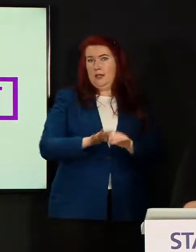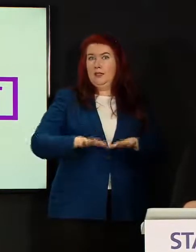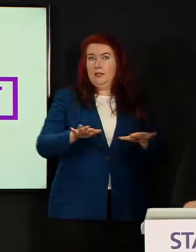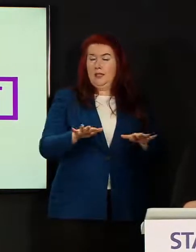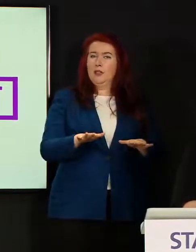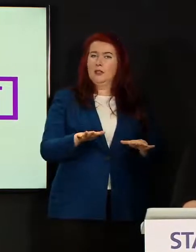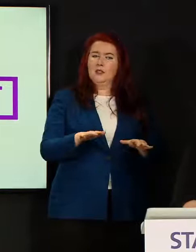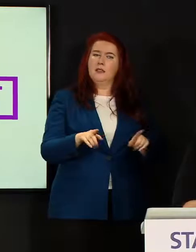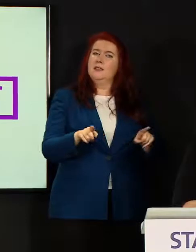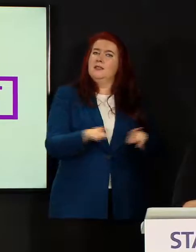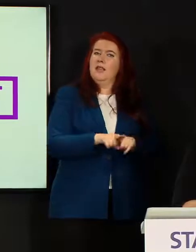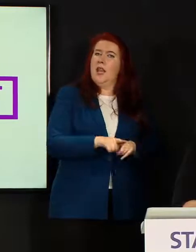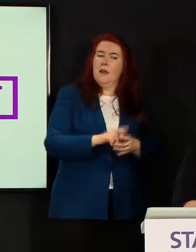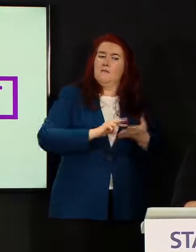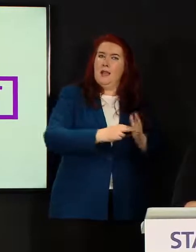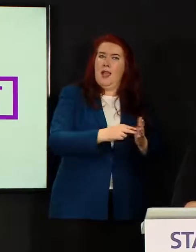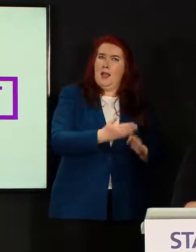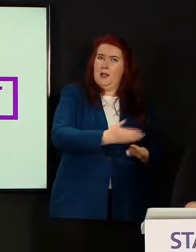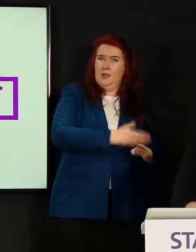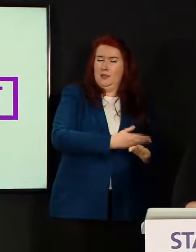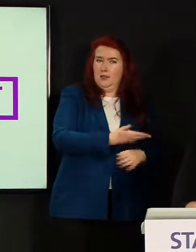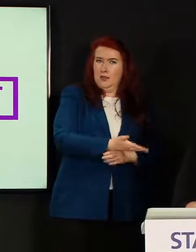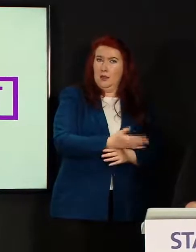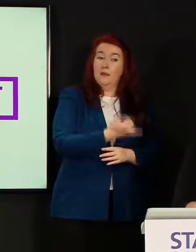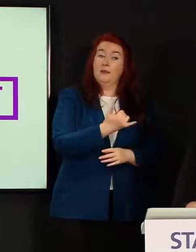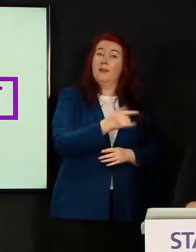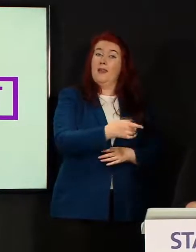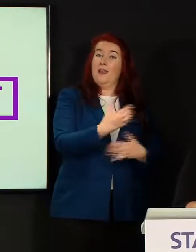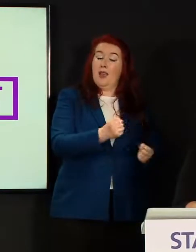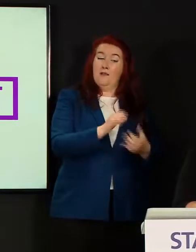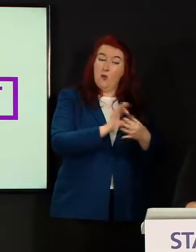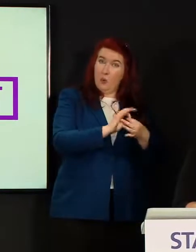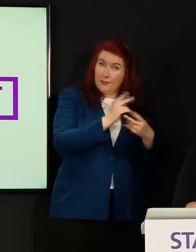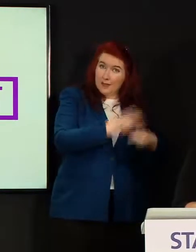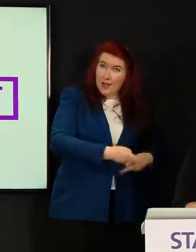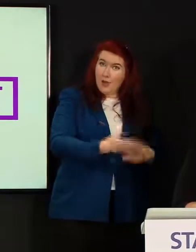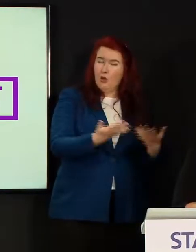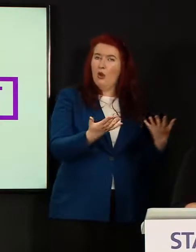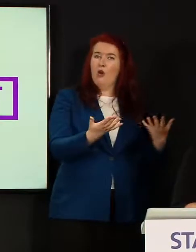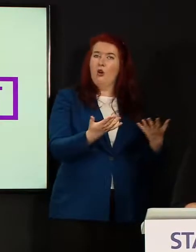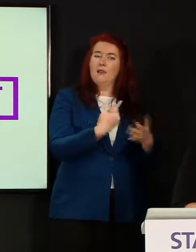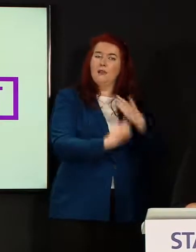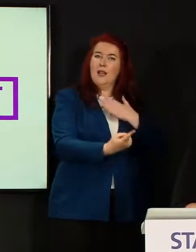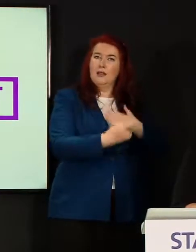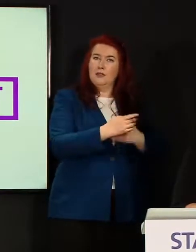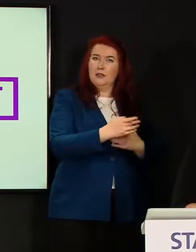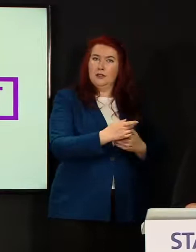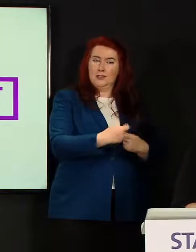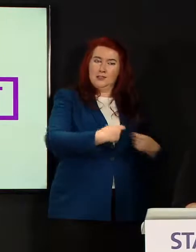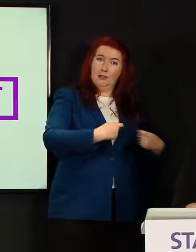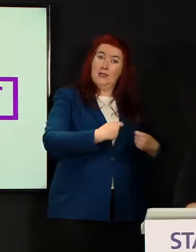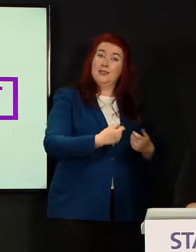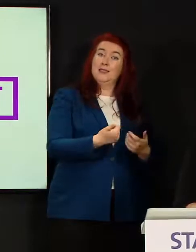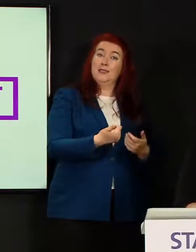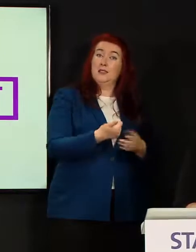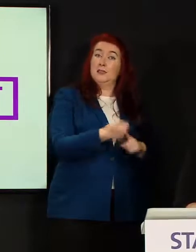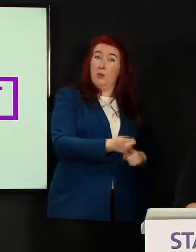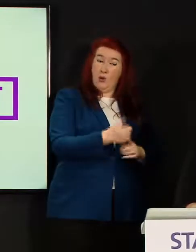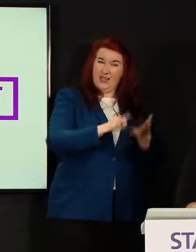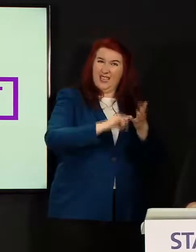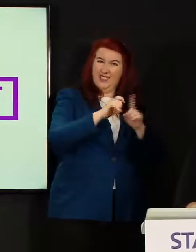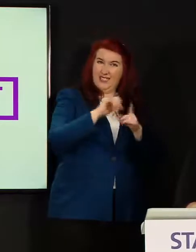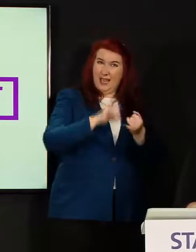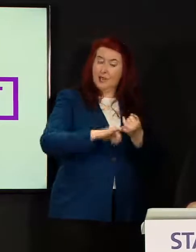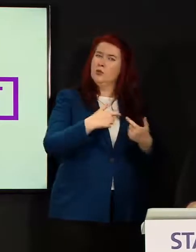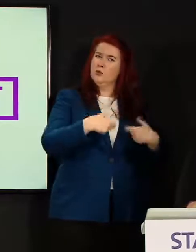should stand so if somebody had care at home or self directed supports then that should continue and again that's